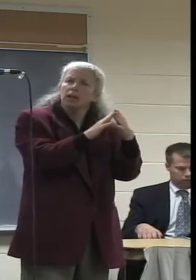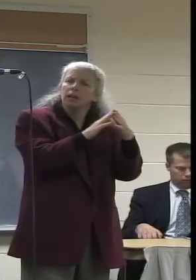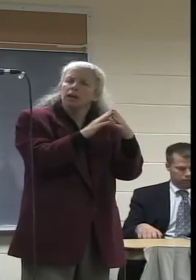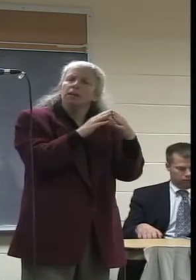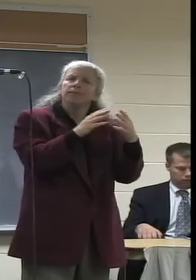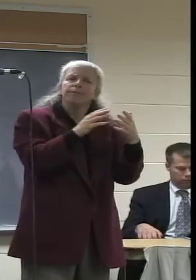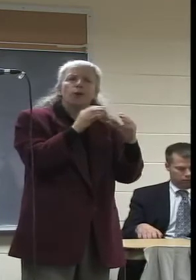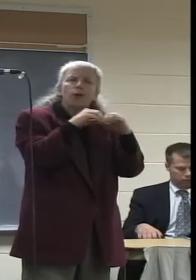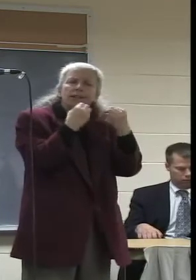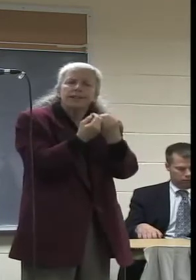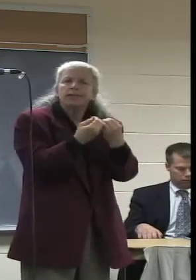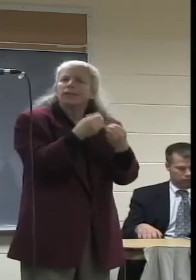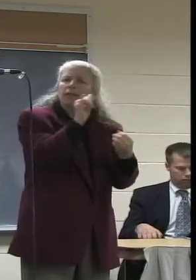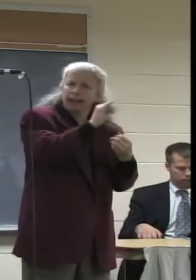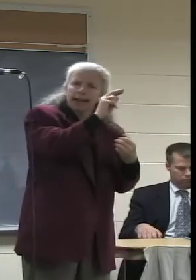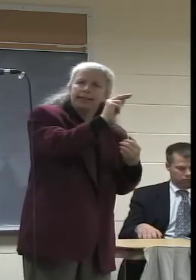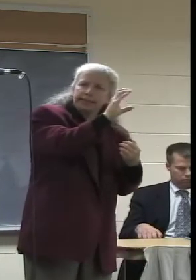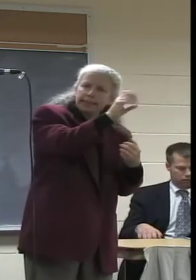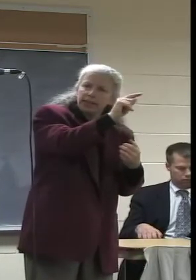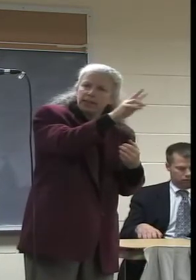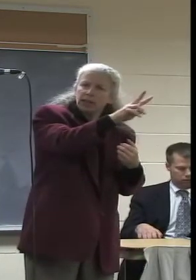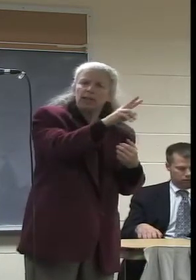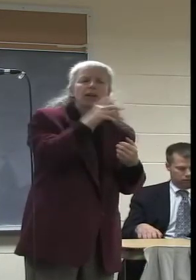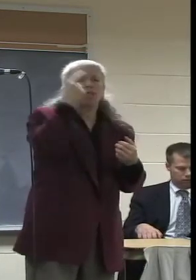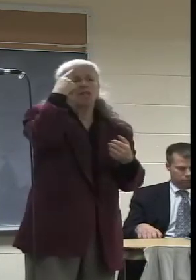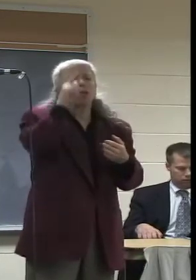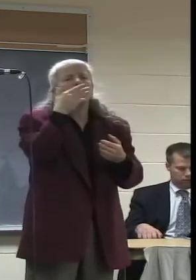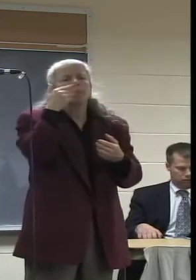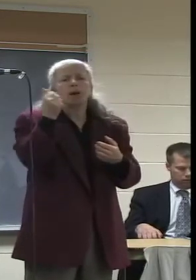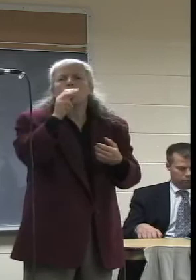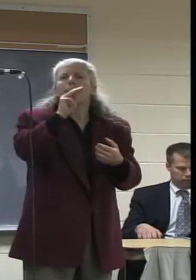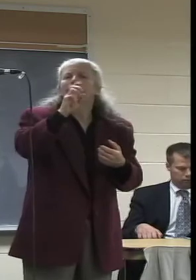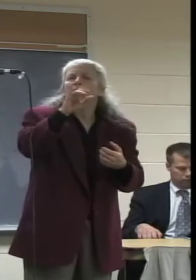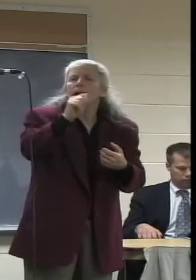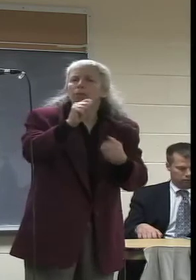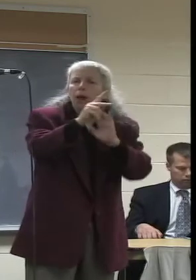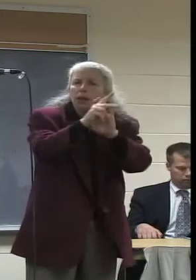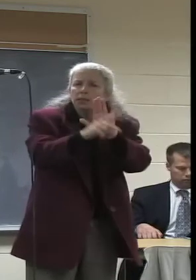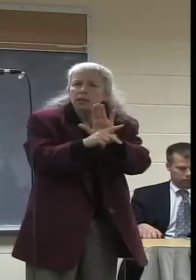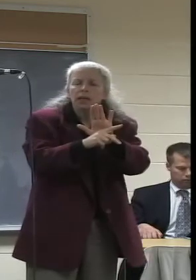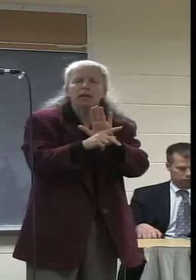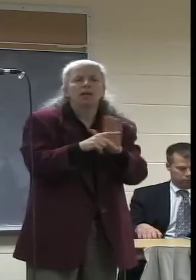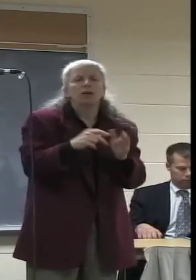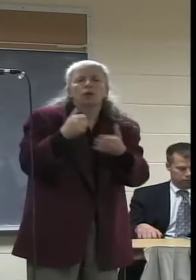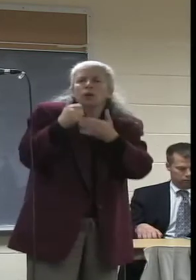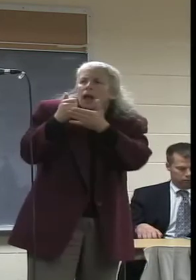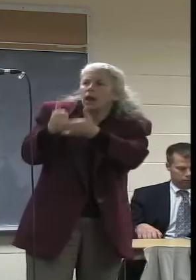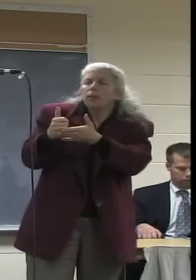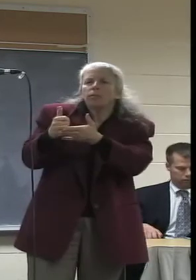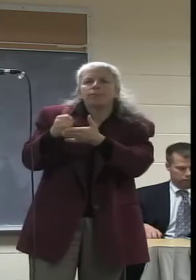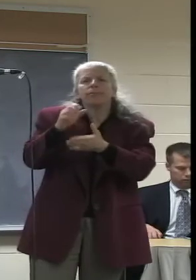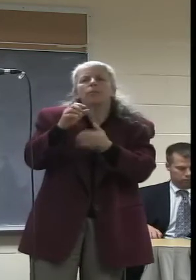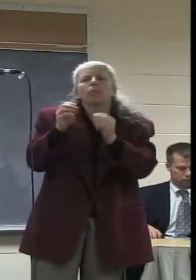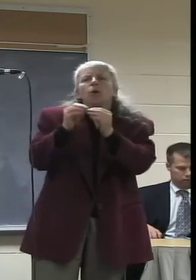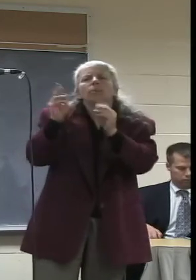country to fight for better media and technology policies, promote the public interest and strengthen democracy.